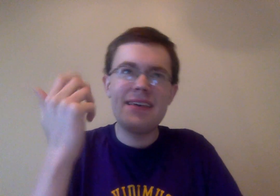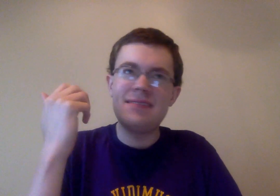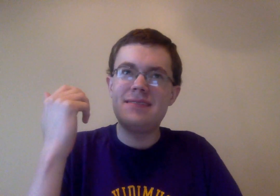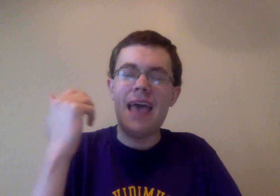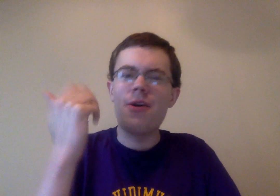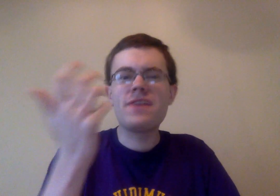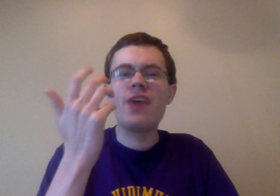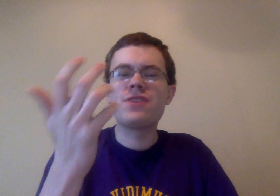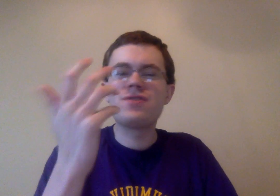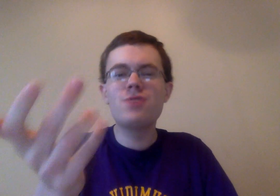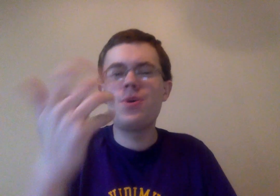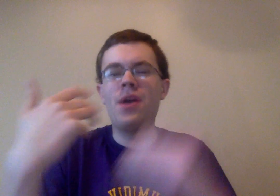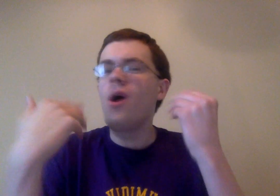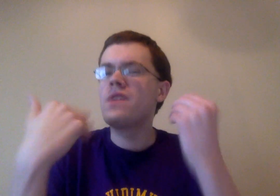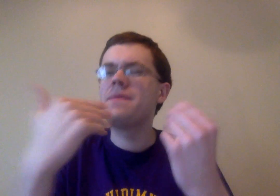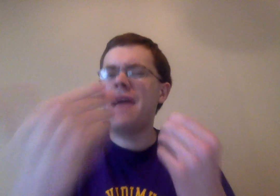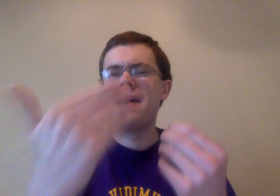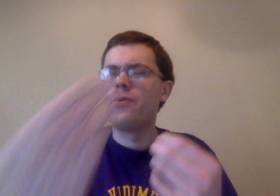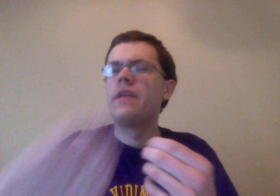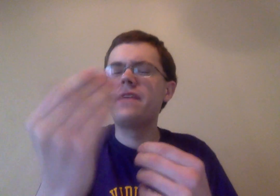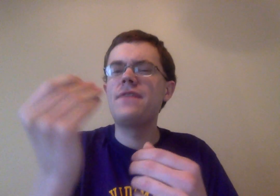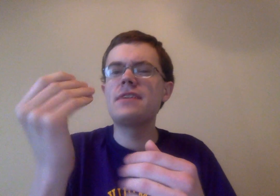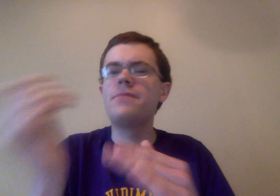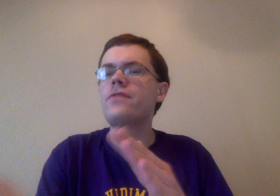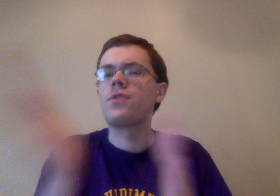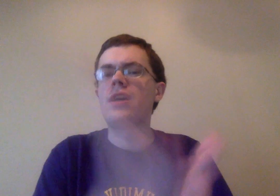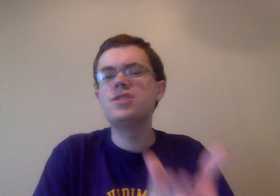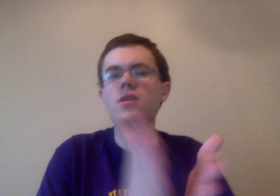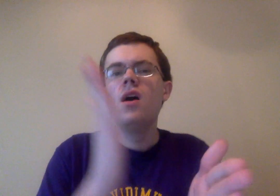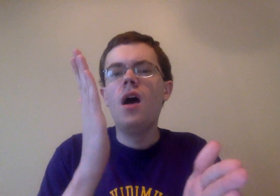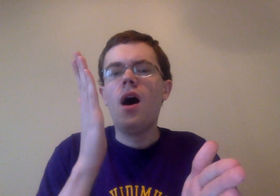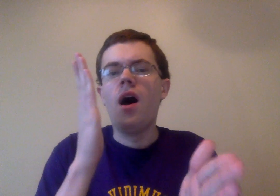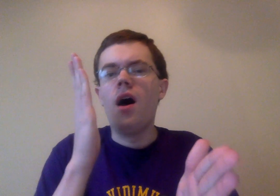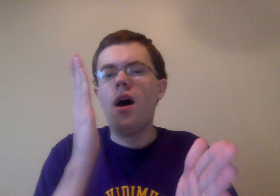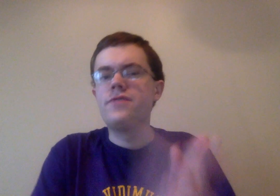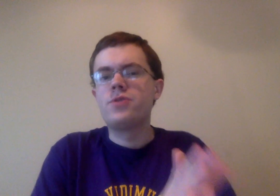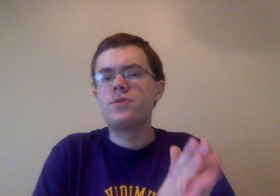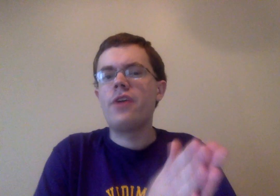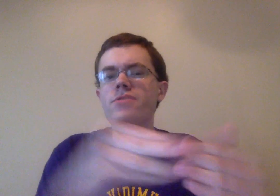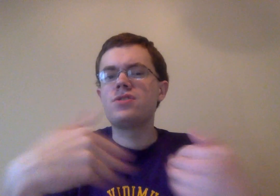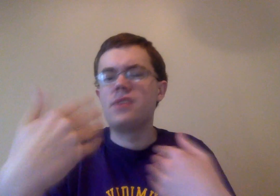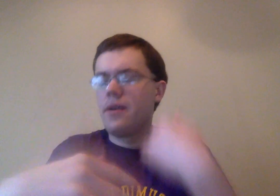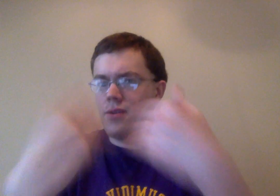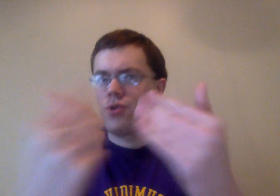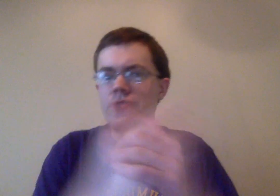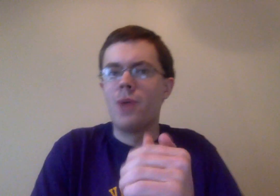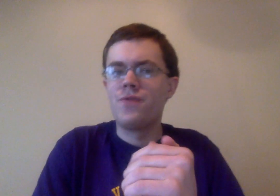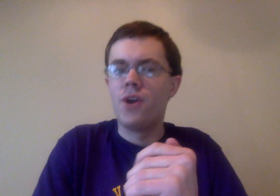it's out of character for Chocho to not already be at that point. It feels like a bit of a regression, uh, of Chocho's character just to, like, create drama for the